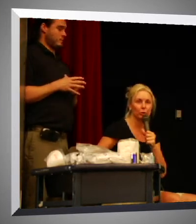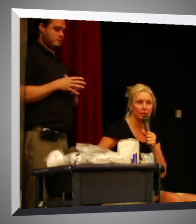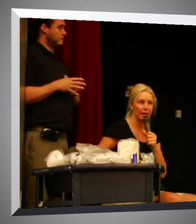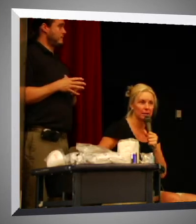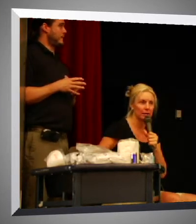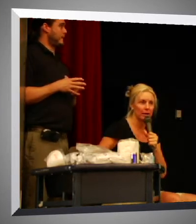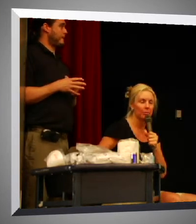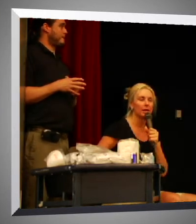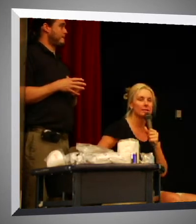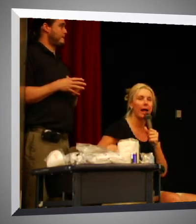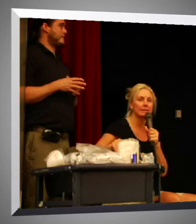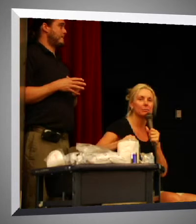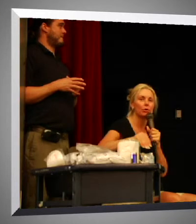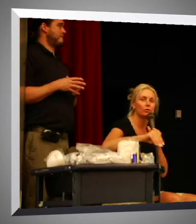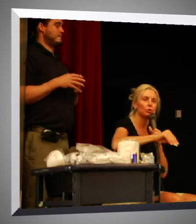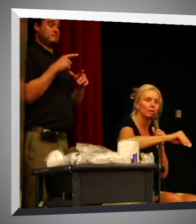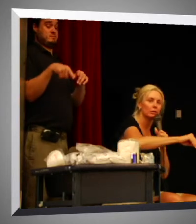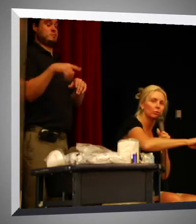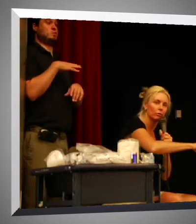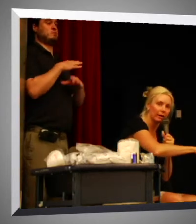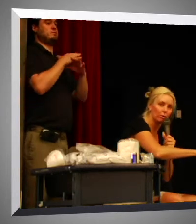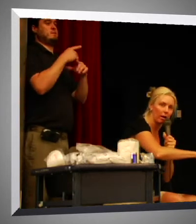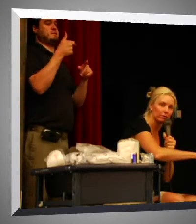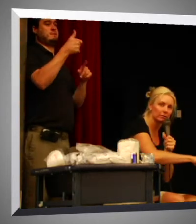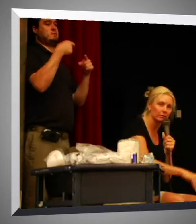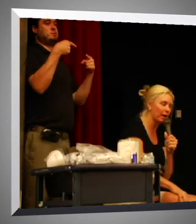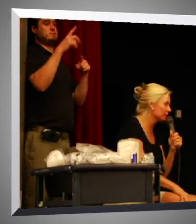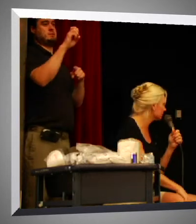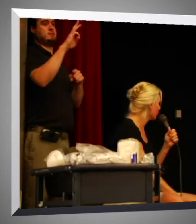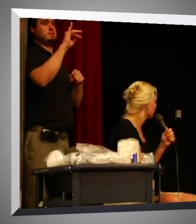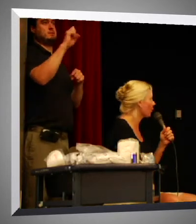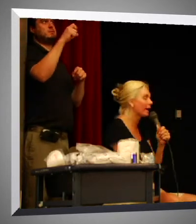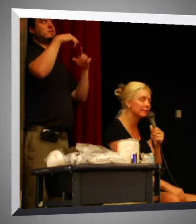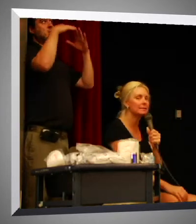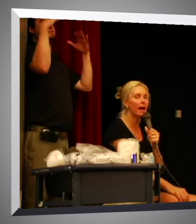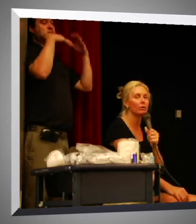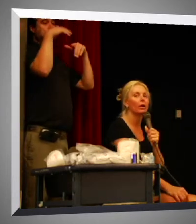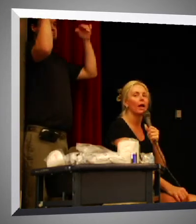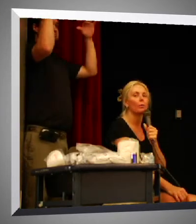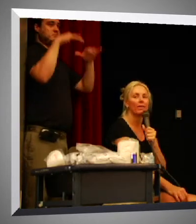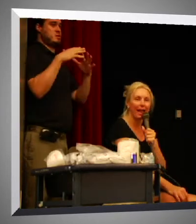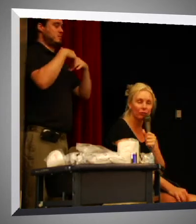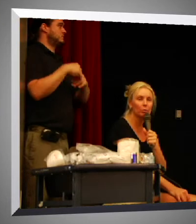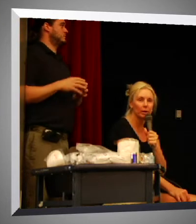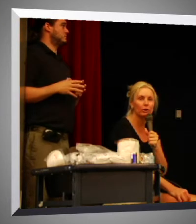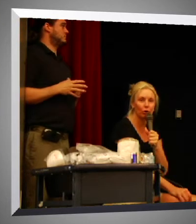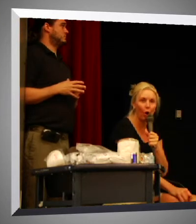protected. Because as it moves, you need to move as well. Okay? So, practice that with everyone in your